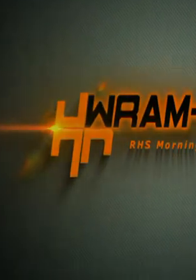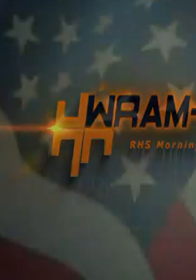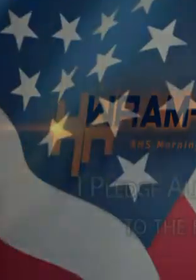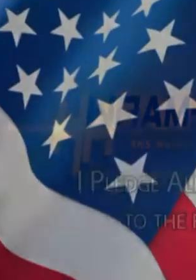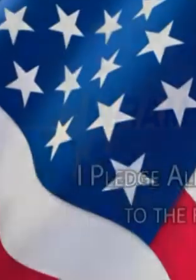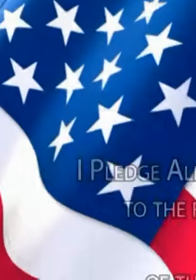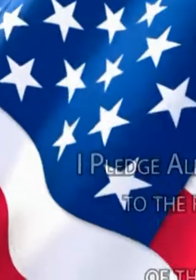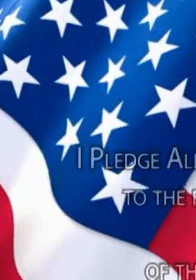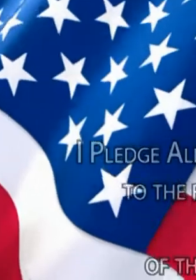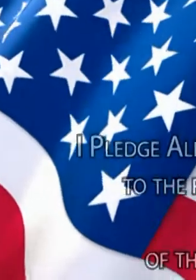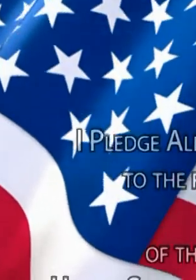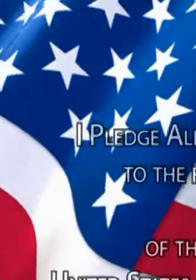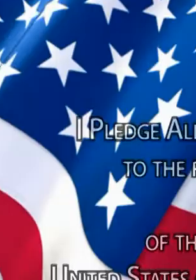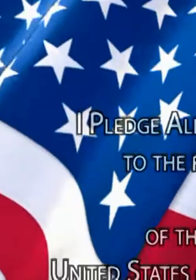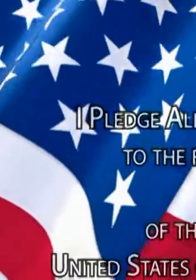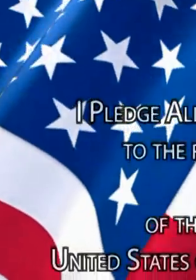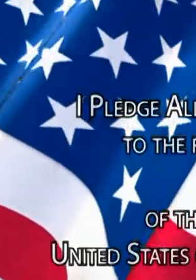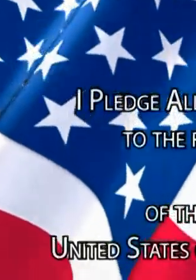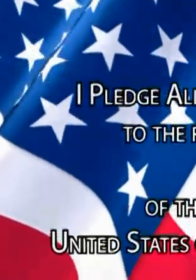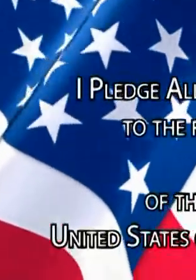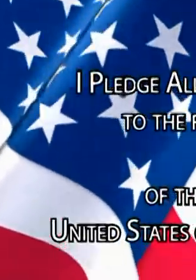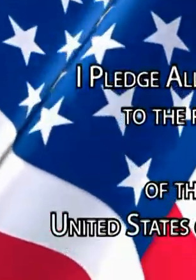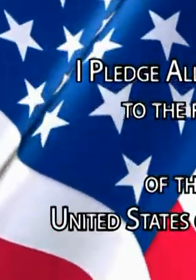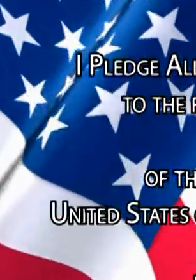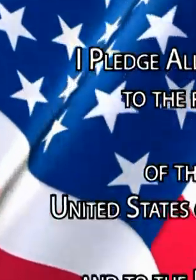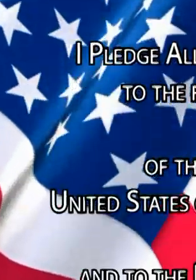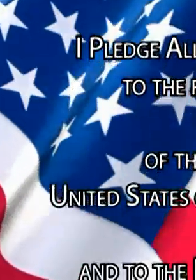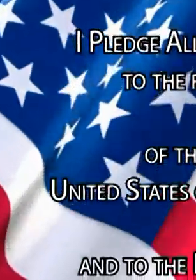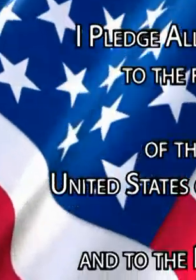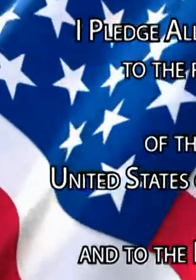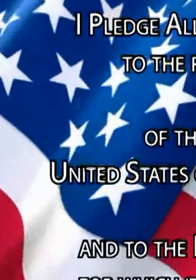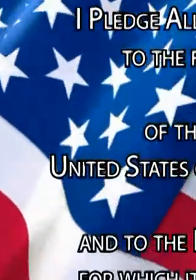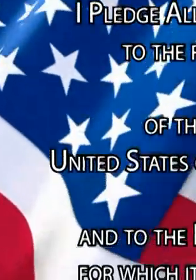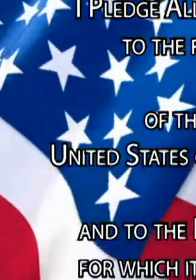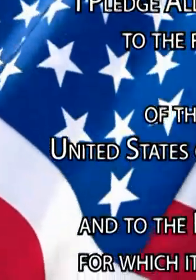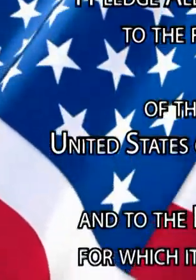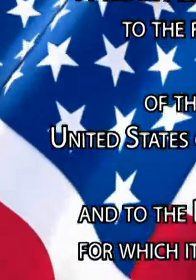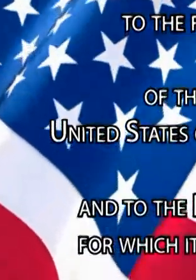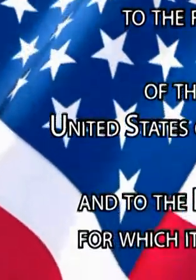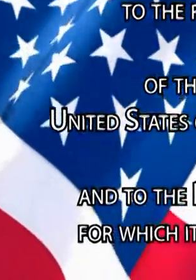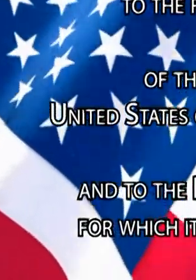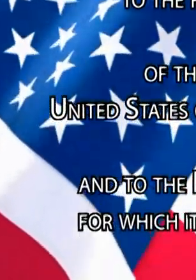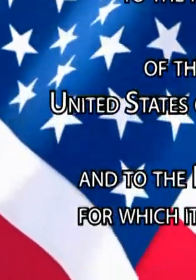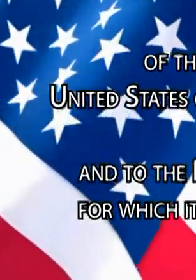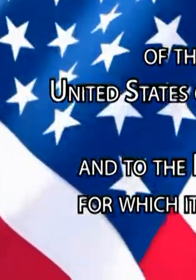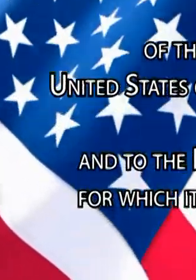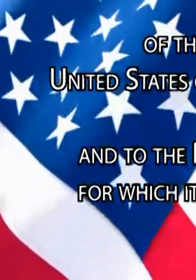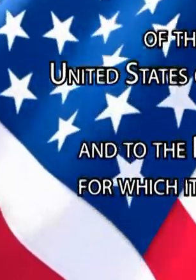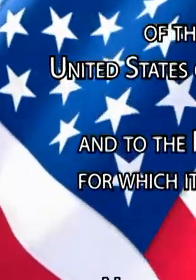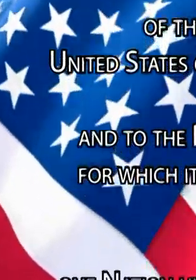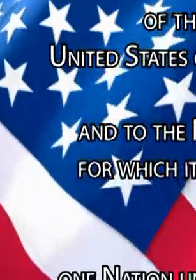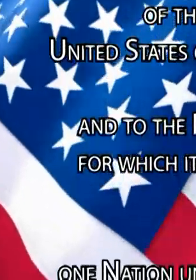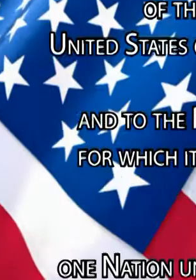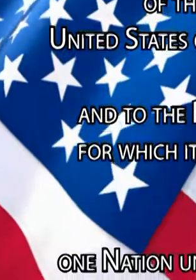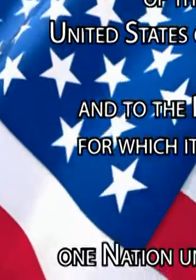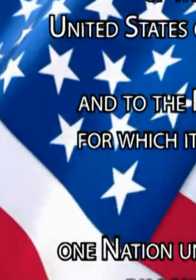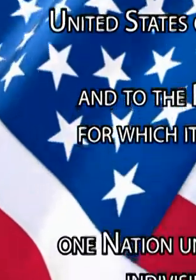Please stand for the pledge. I pledge allegiance to the flag of the United States of America and to the